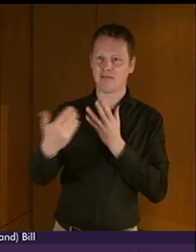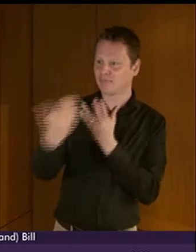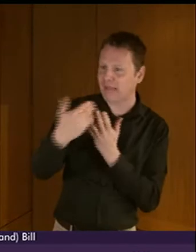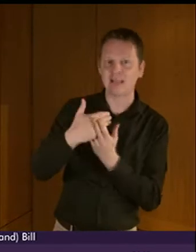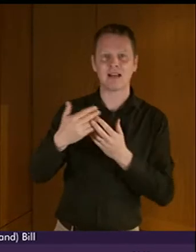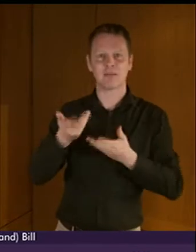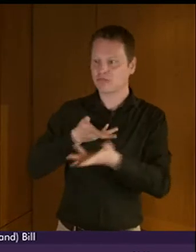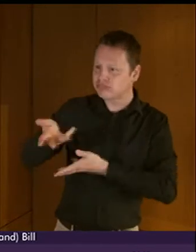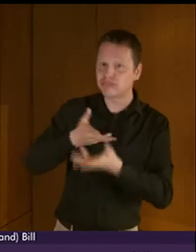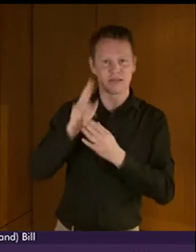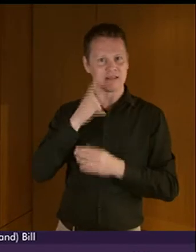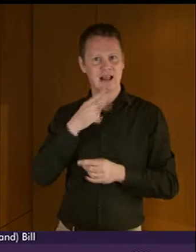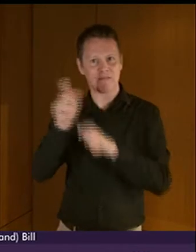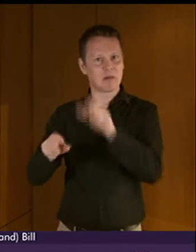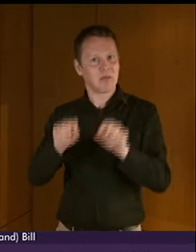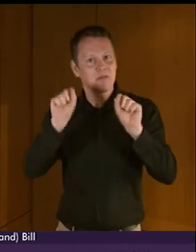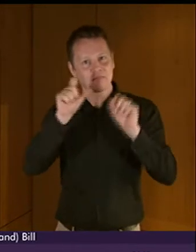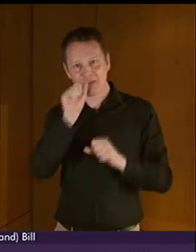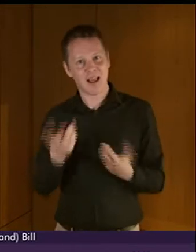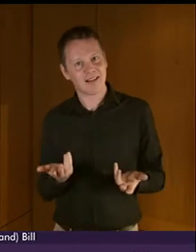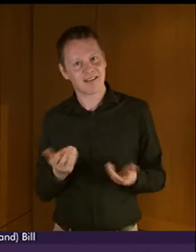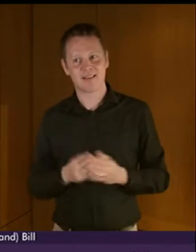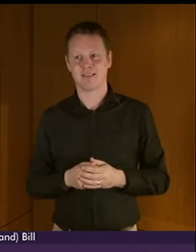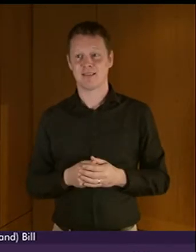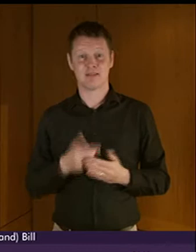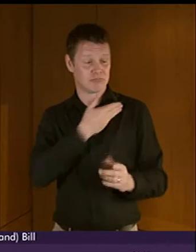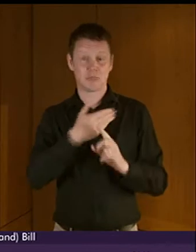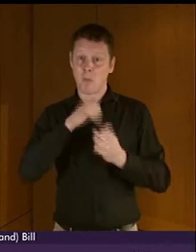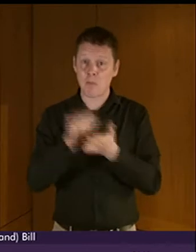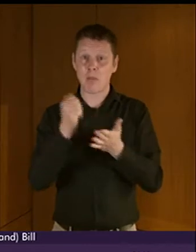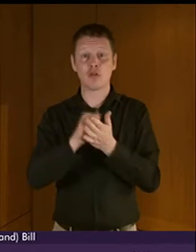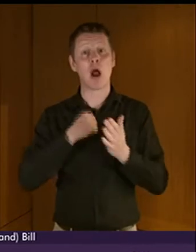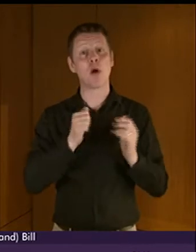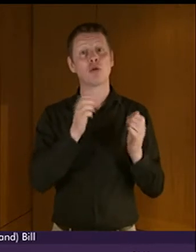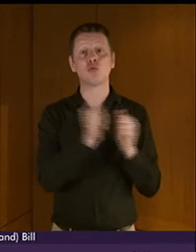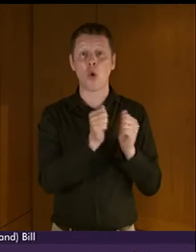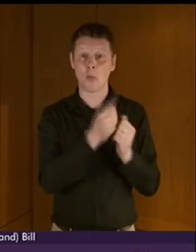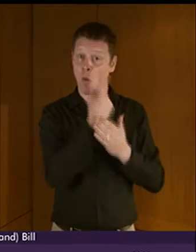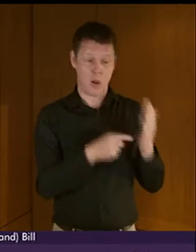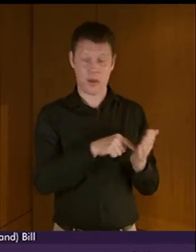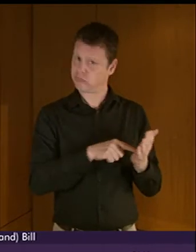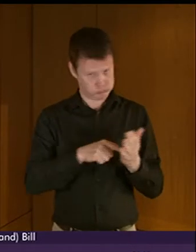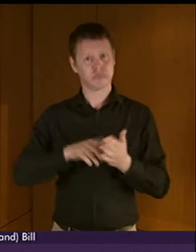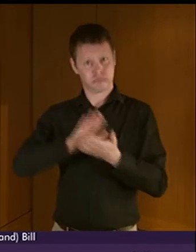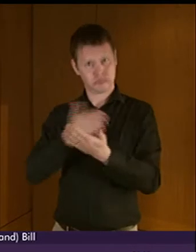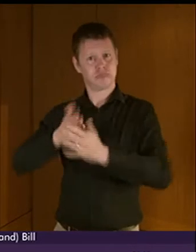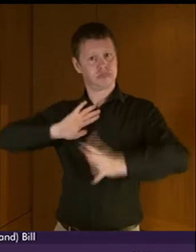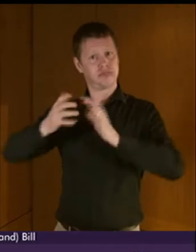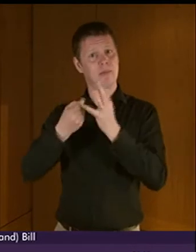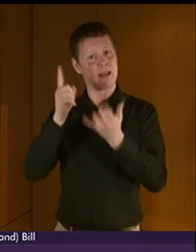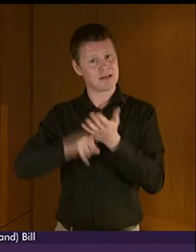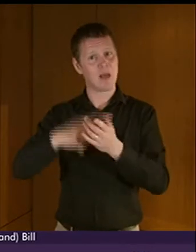people. Throughout our work, we published key documents in BSL and our evidence sessions were broadcast with live